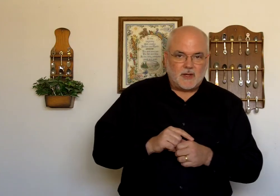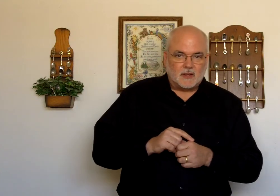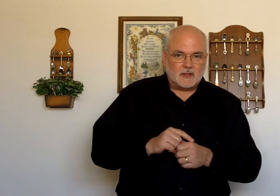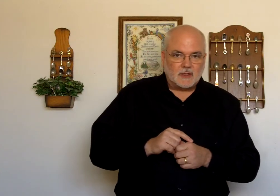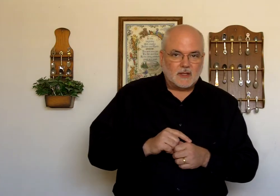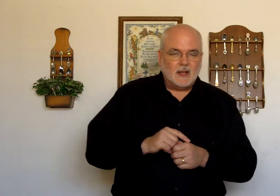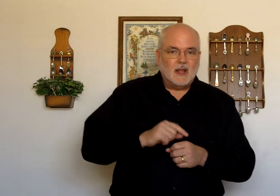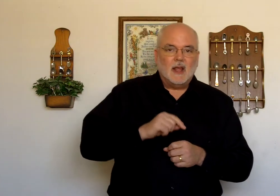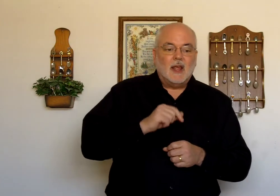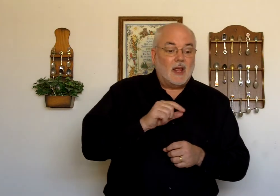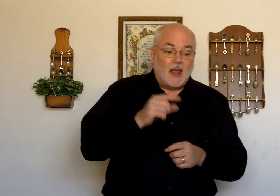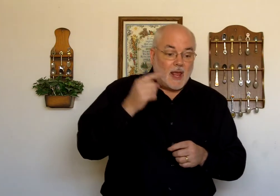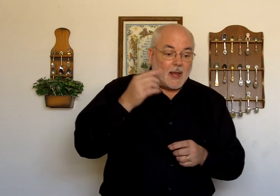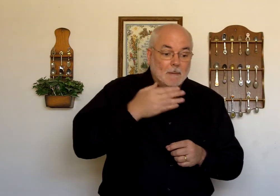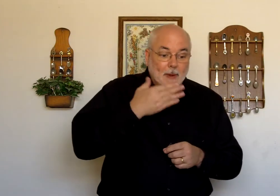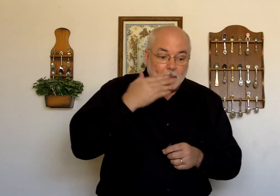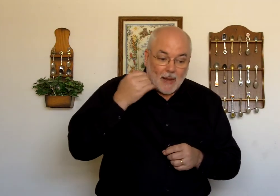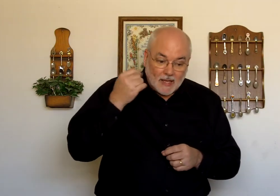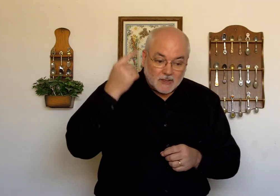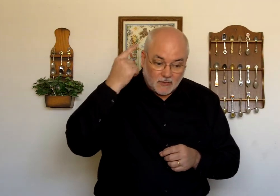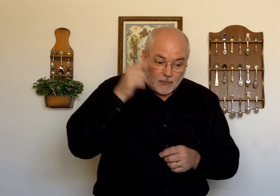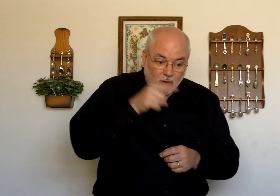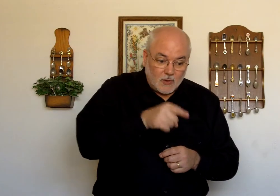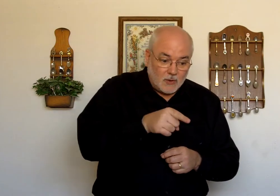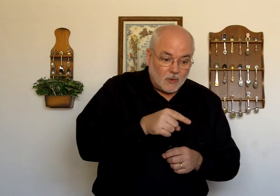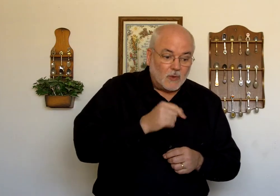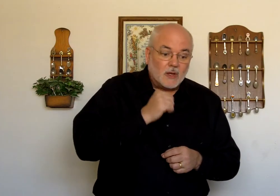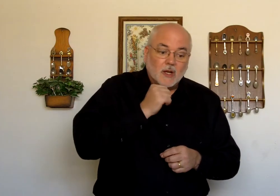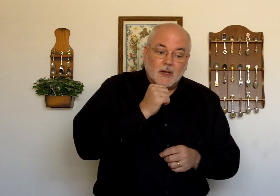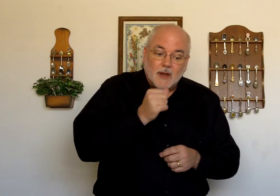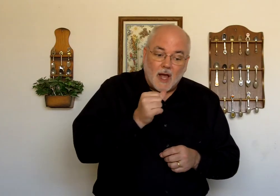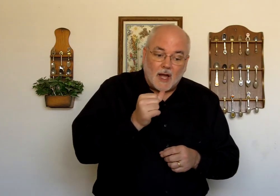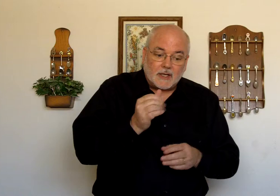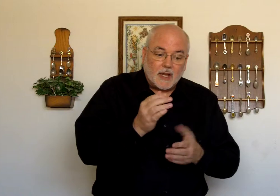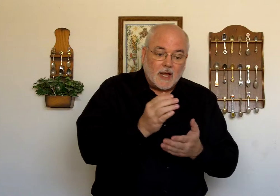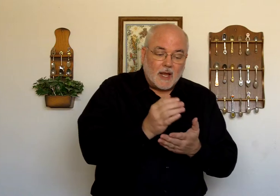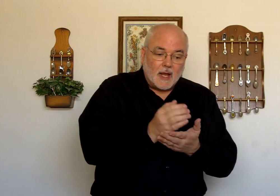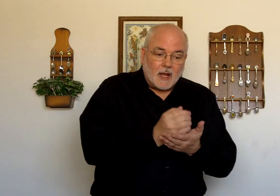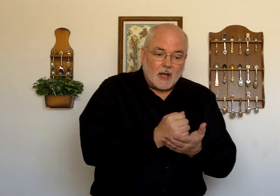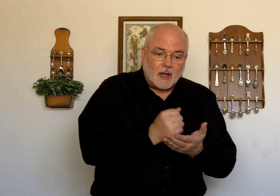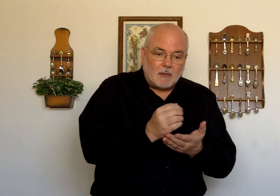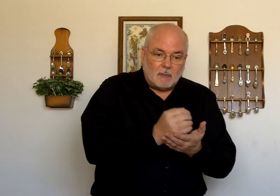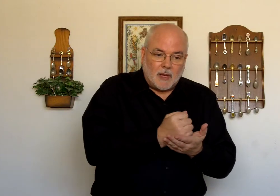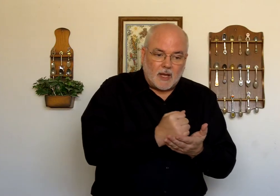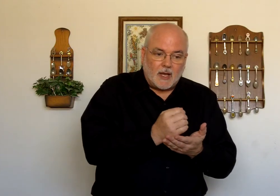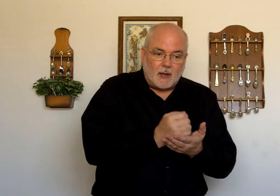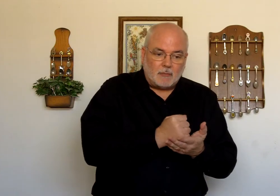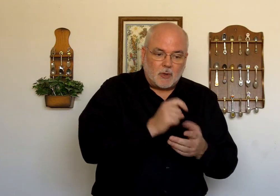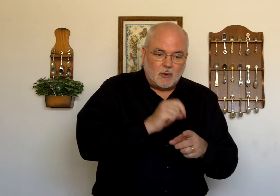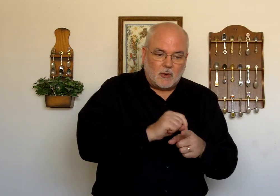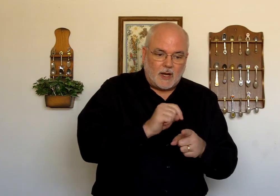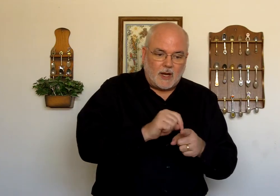field. Be best for you. Do not pick up grain